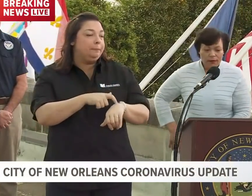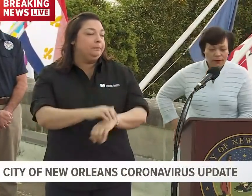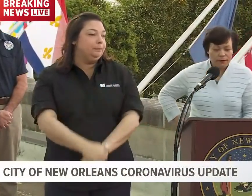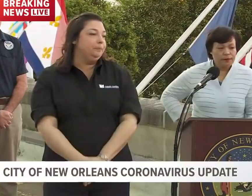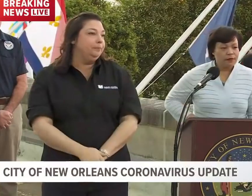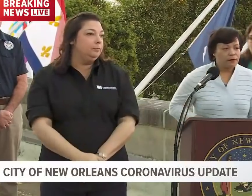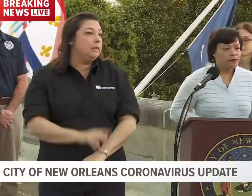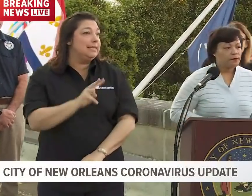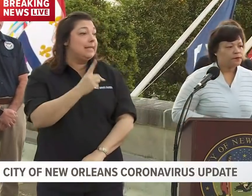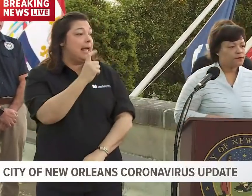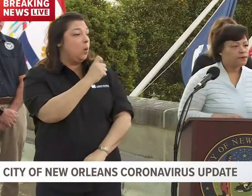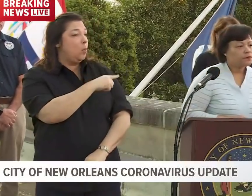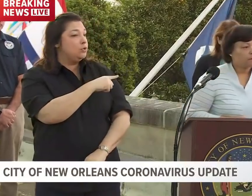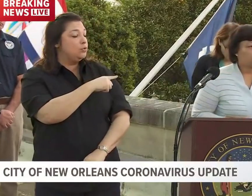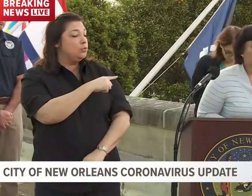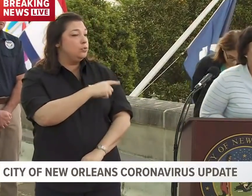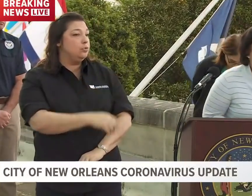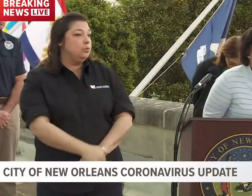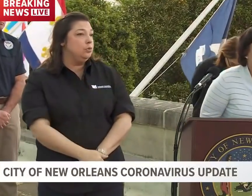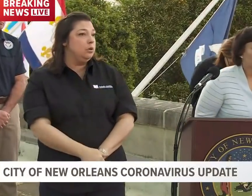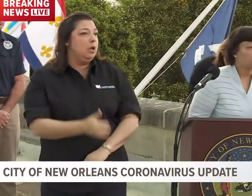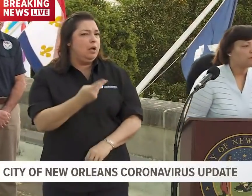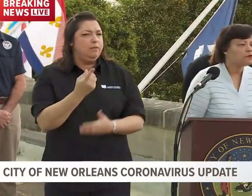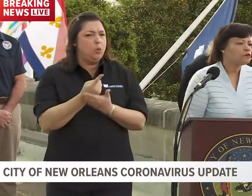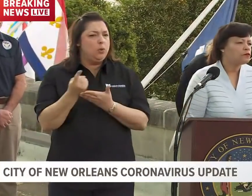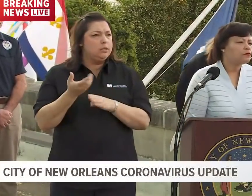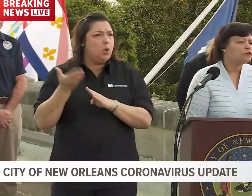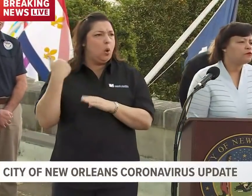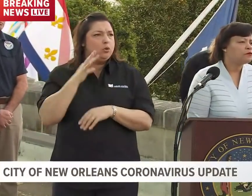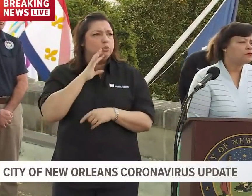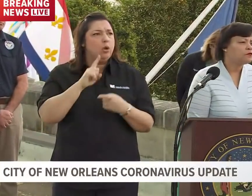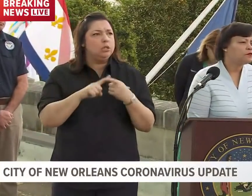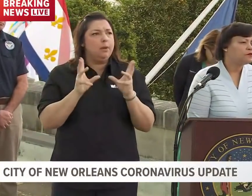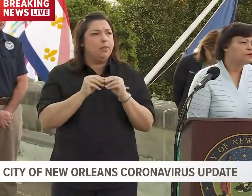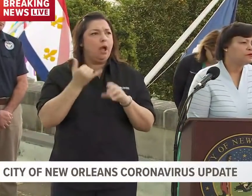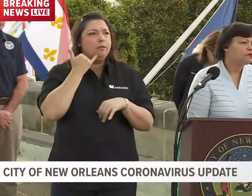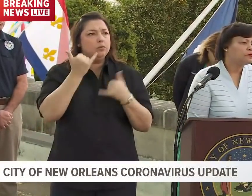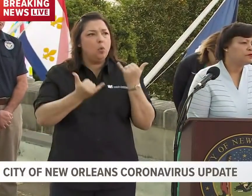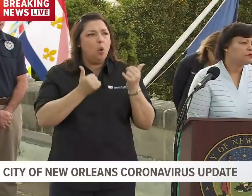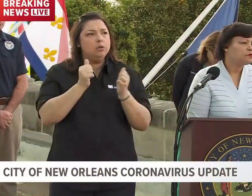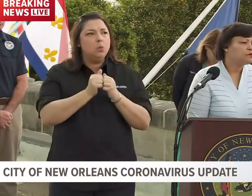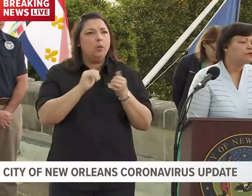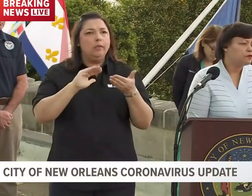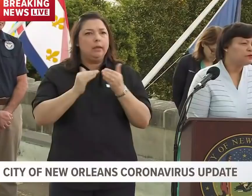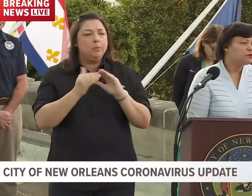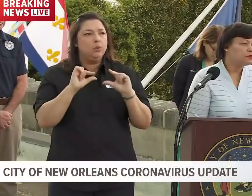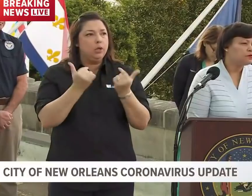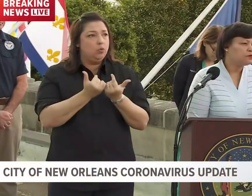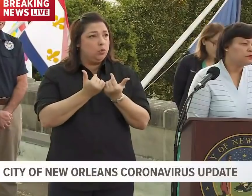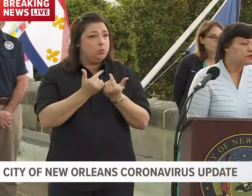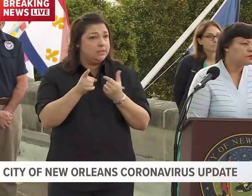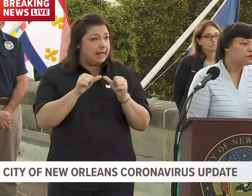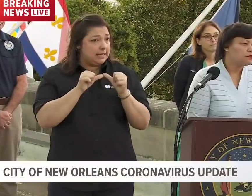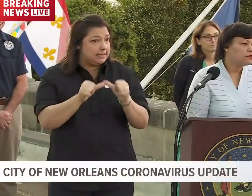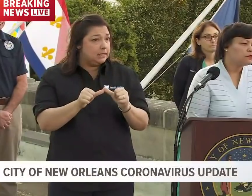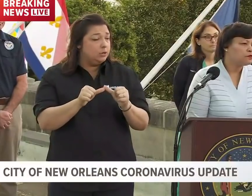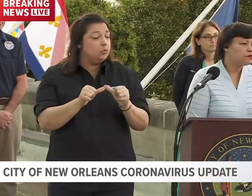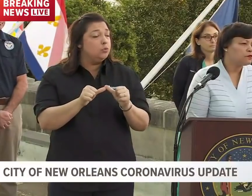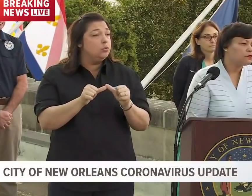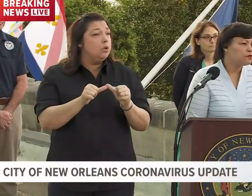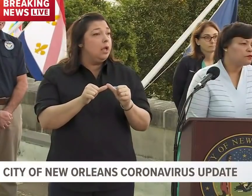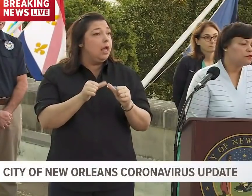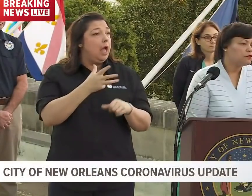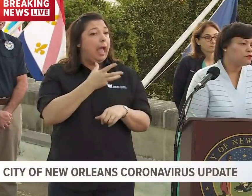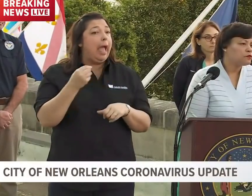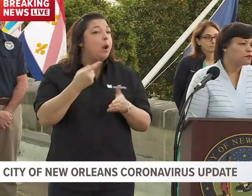And the second question is a couple of weeks ago, you talked about the conference calls with community groups. Has that continued? And if so, what's been